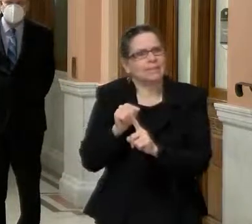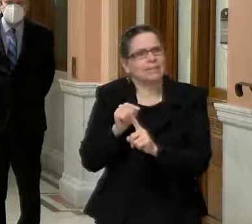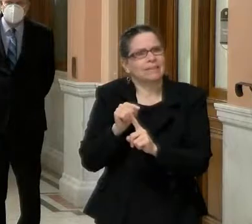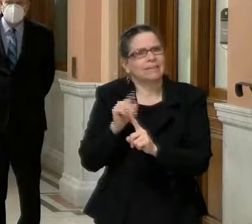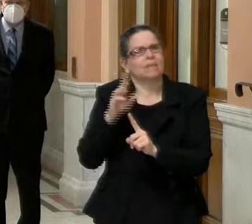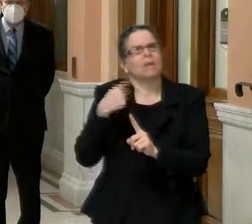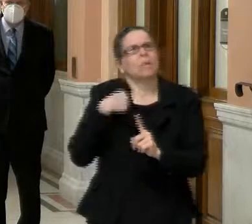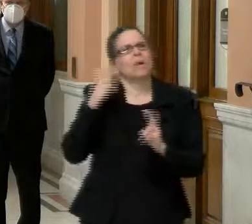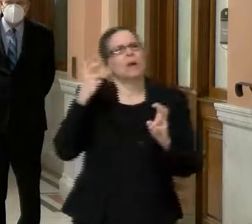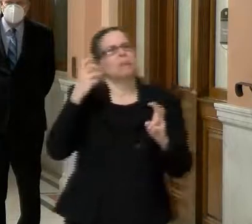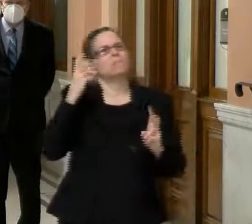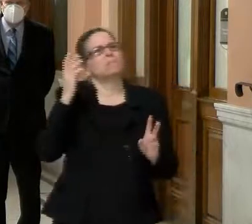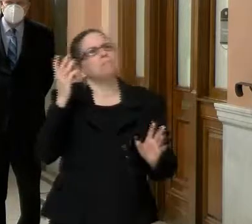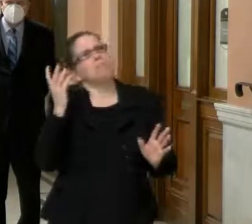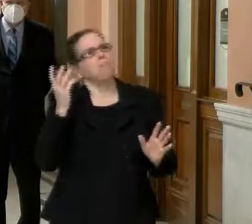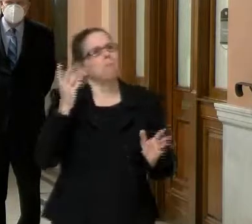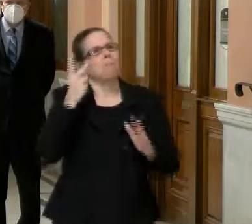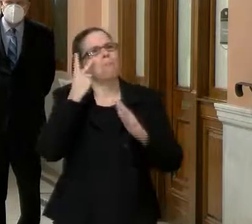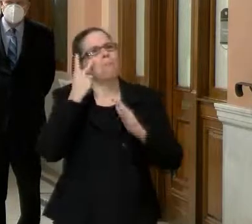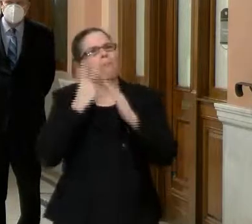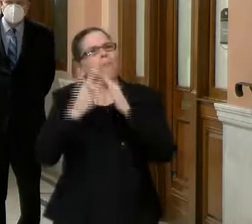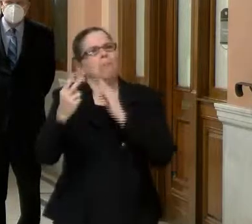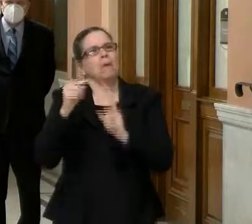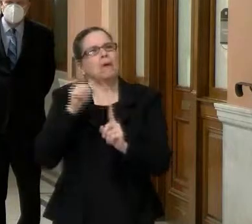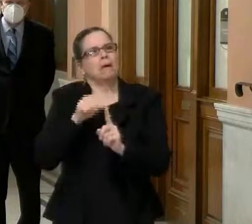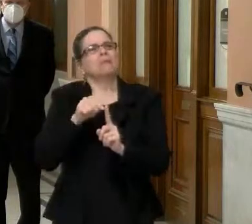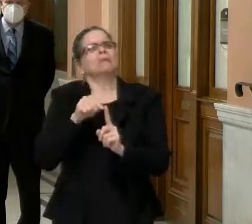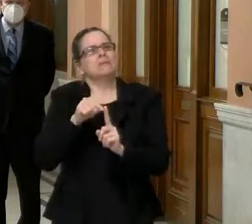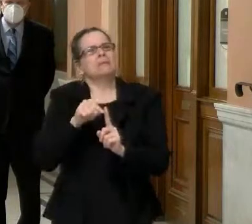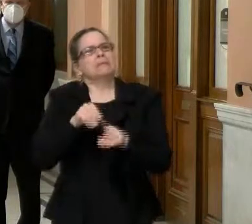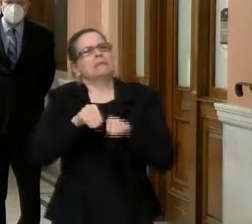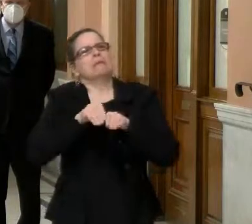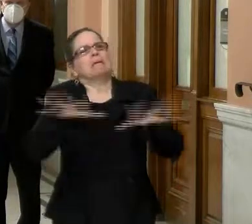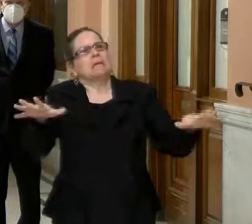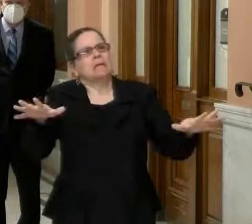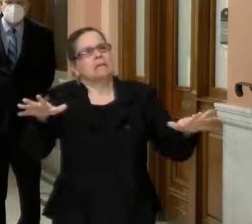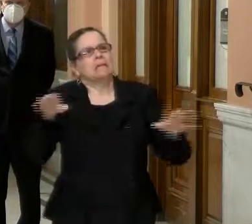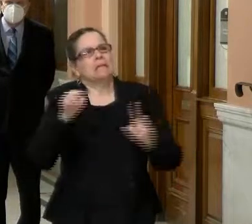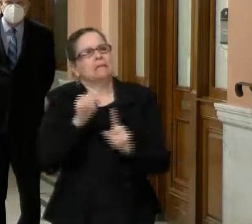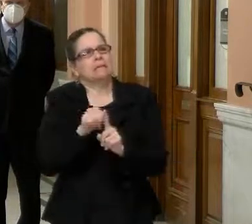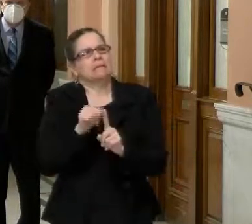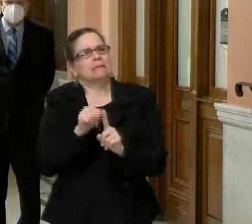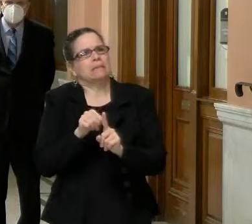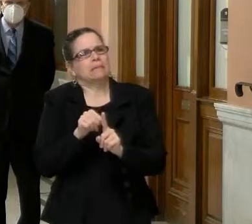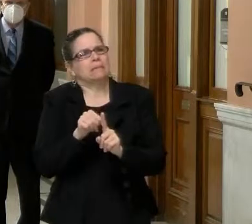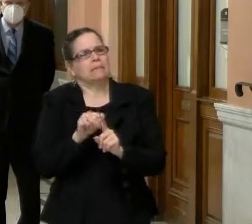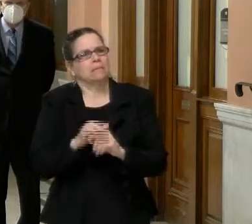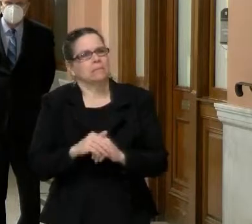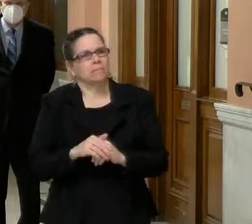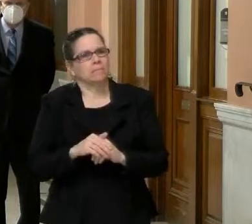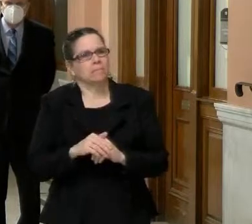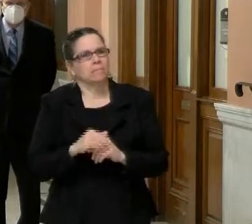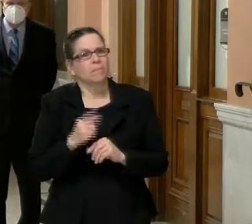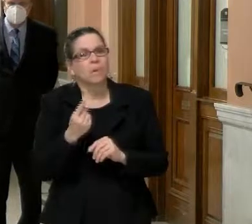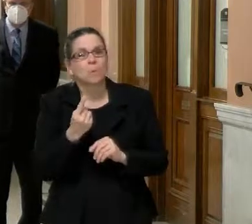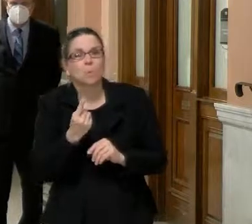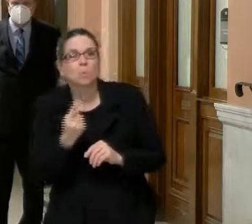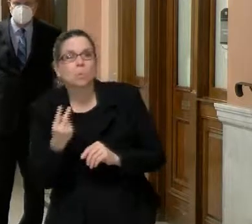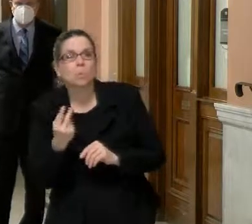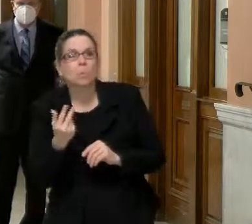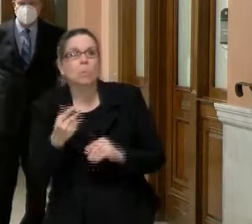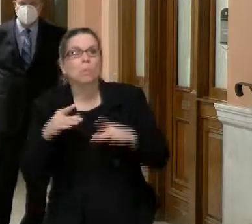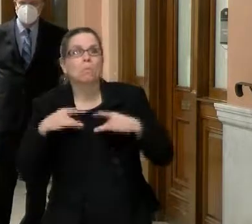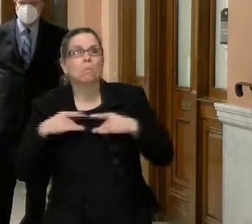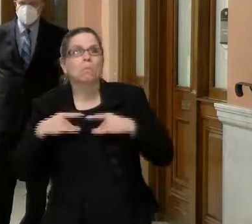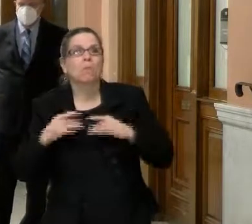um, it's, it's, it's in more places than just the, the two anecdotal little cases that we've been reported out.